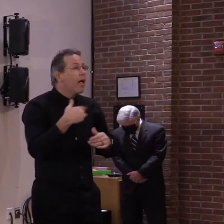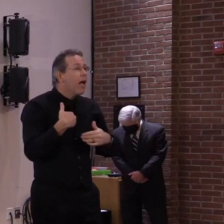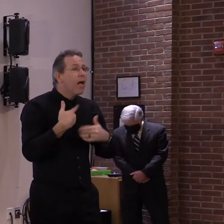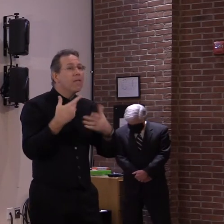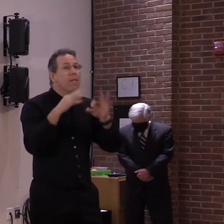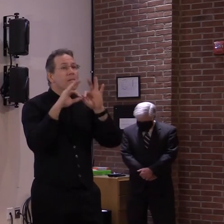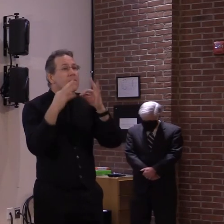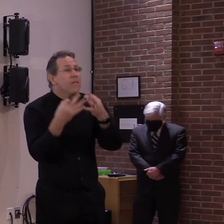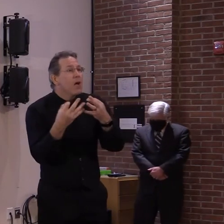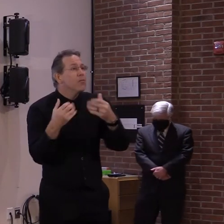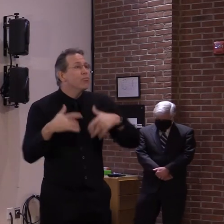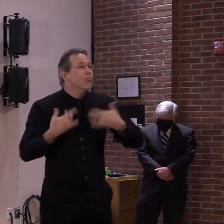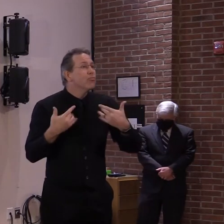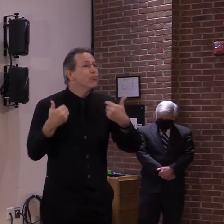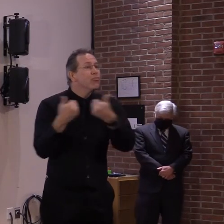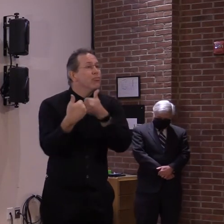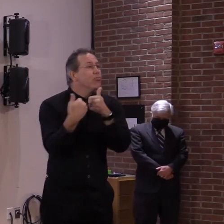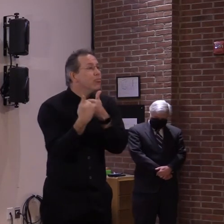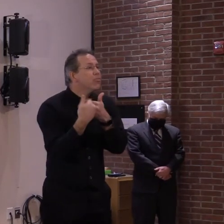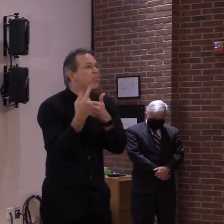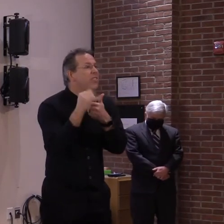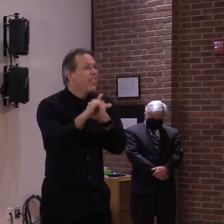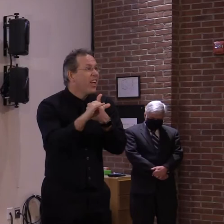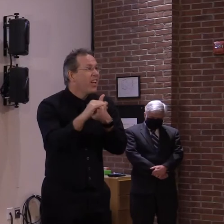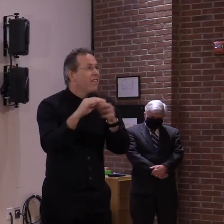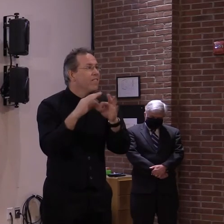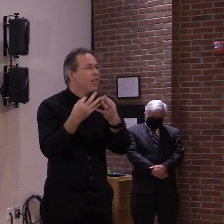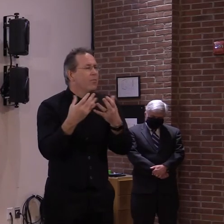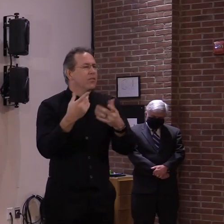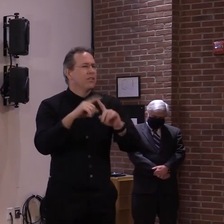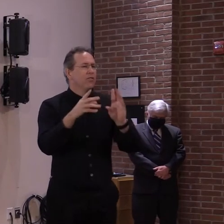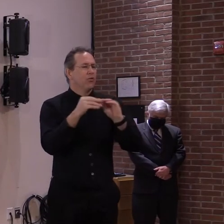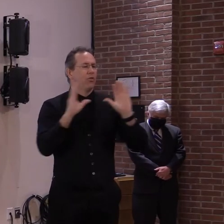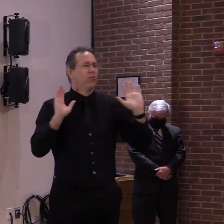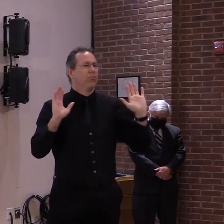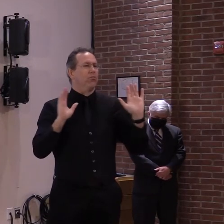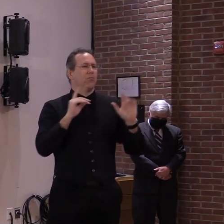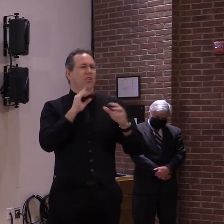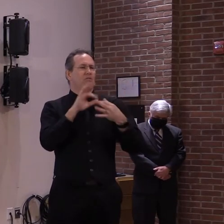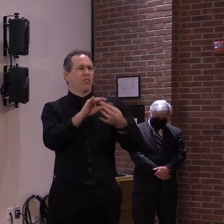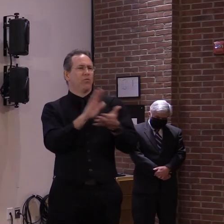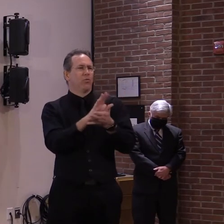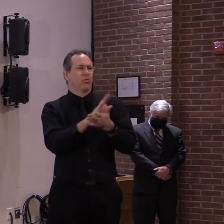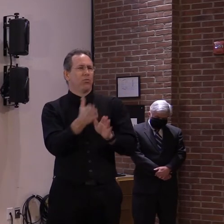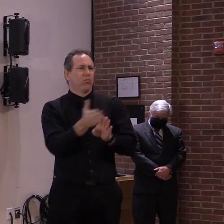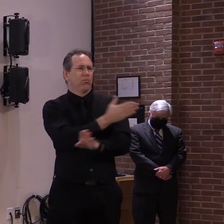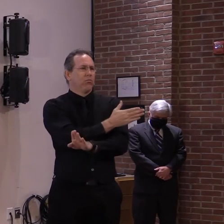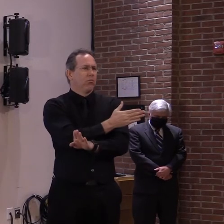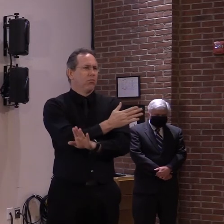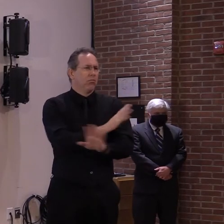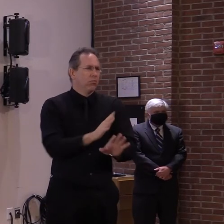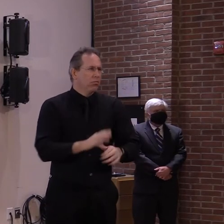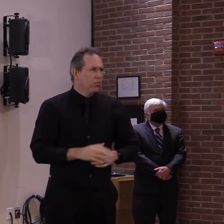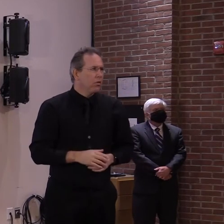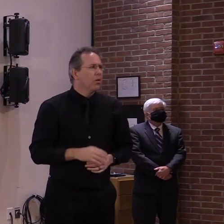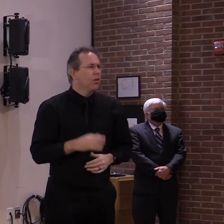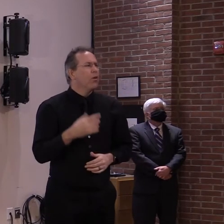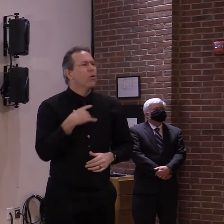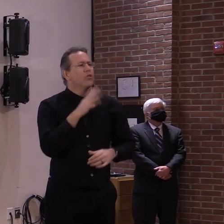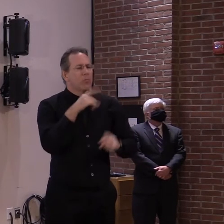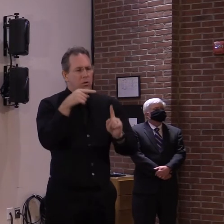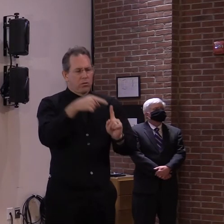different set of standards, uh, than the, the school-based and youth recreational sports. These are, these are looking at formal organized sports.